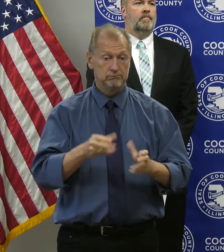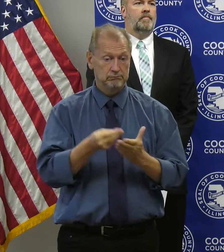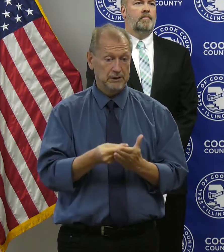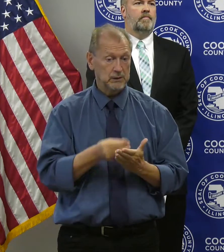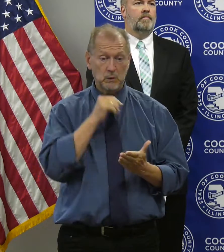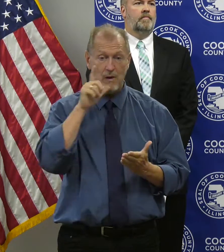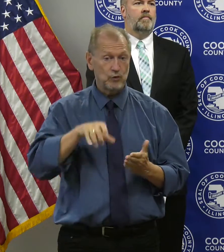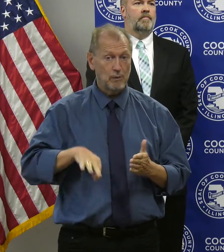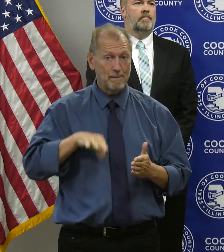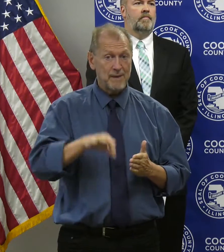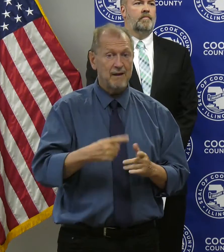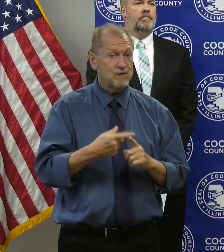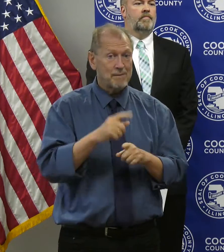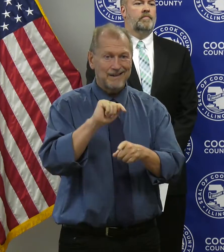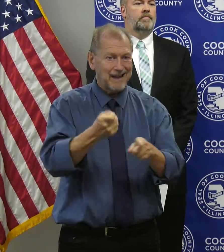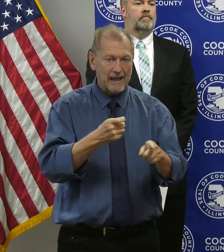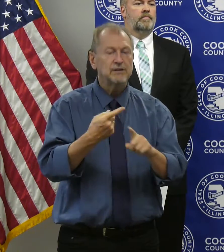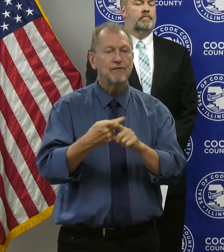from the county.